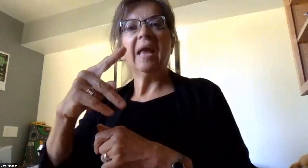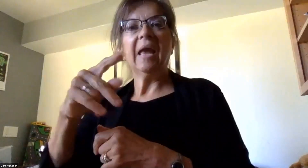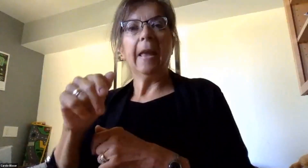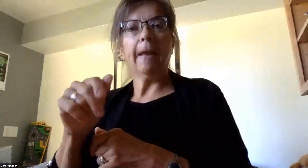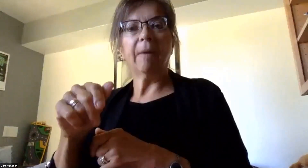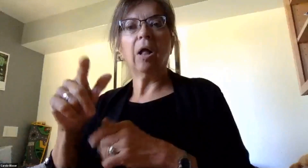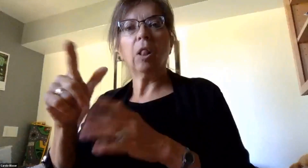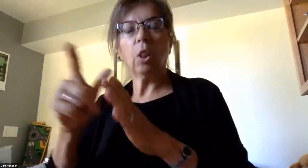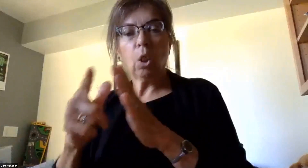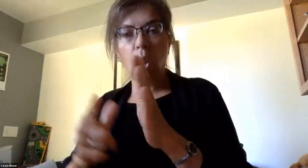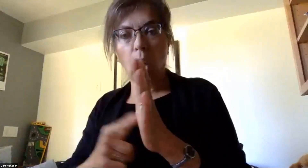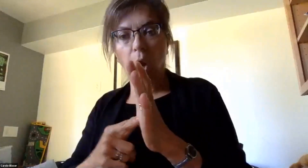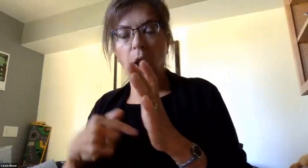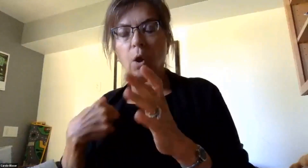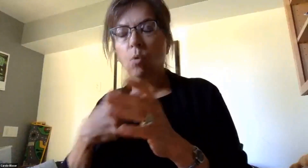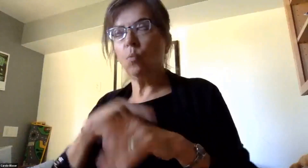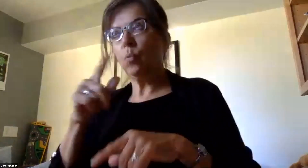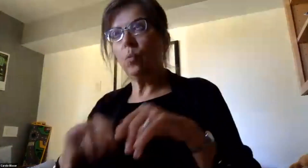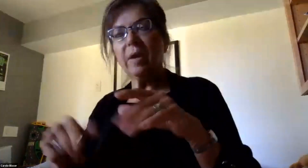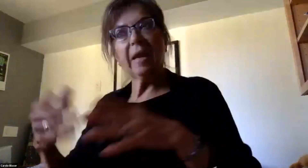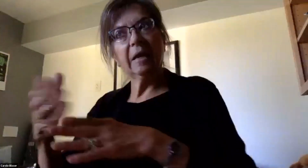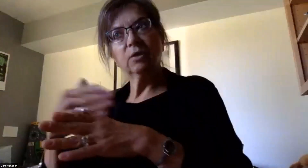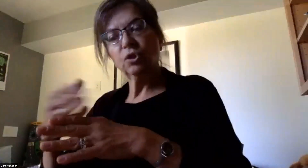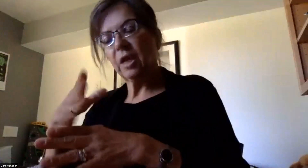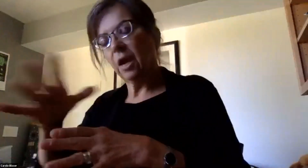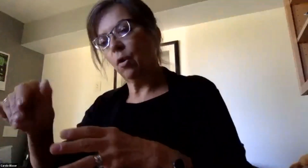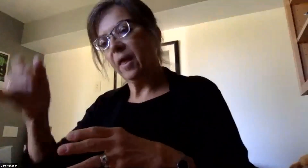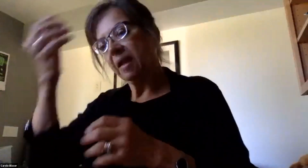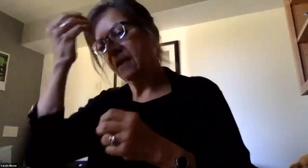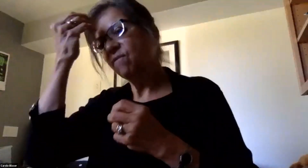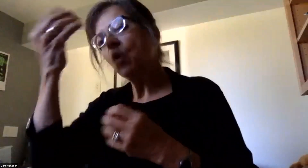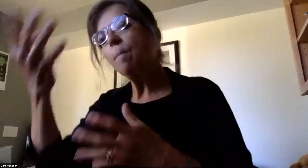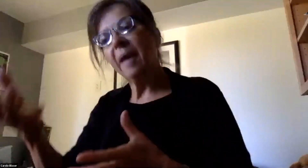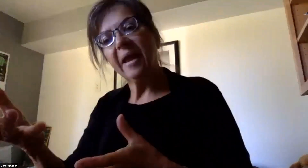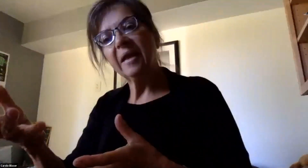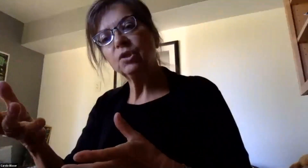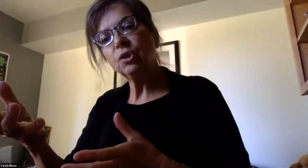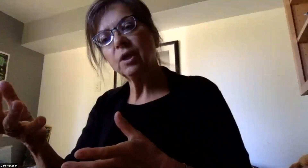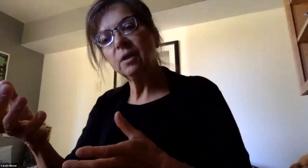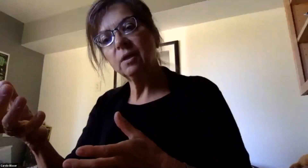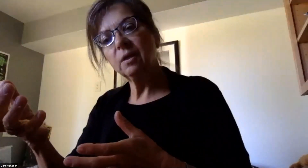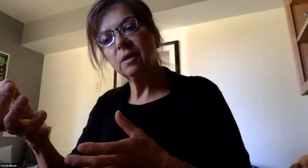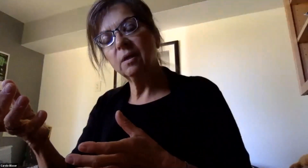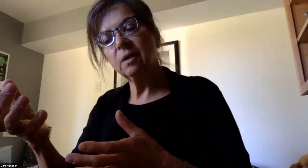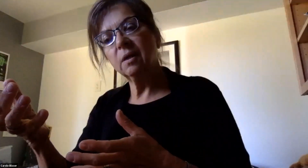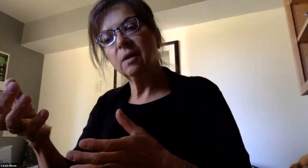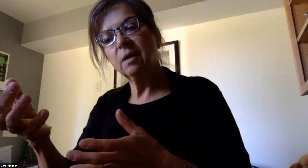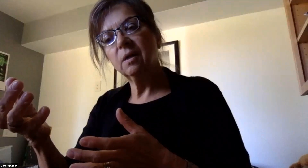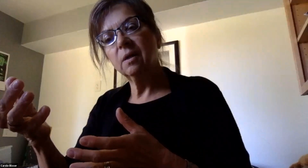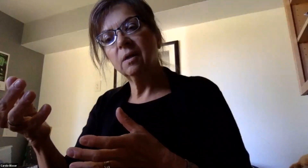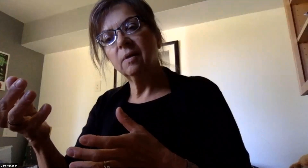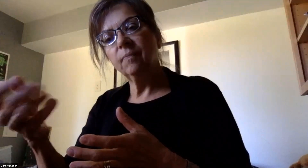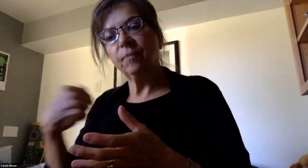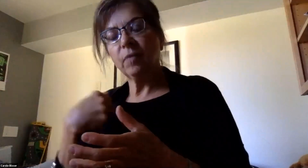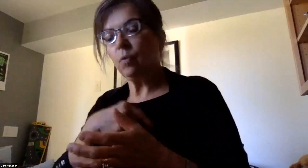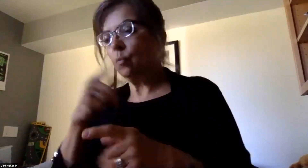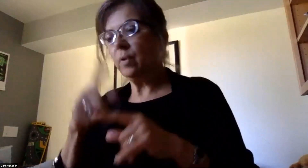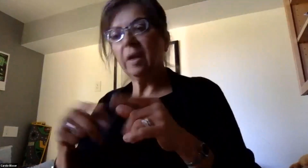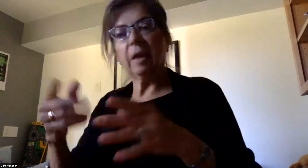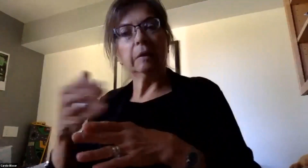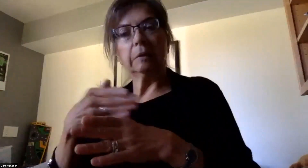who would potentially receive a mask exemption. So we would not be able to share any other medically